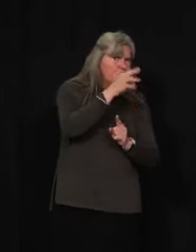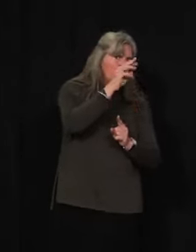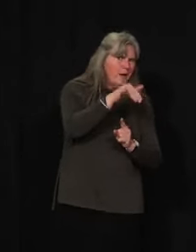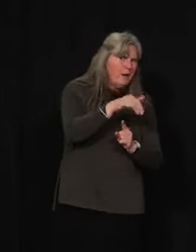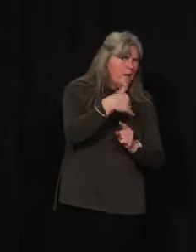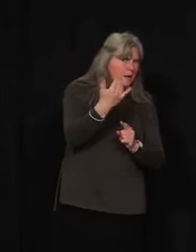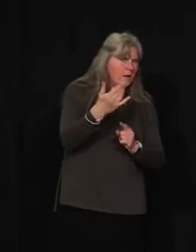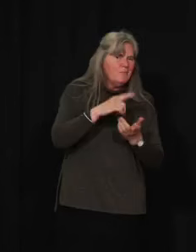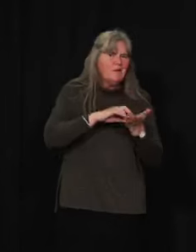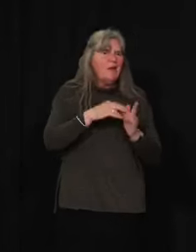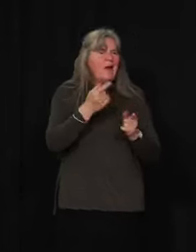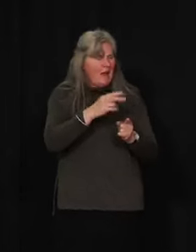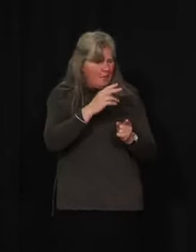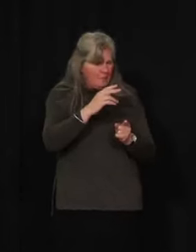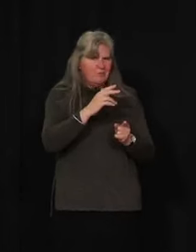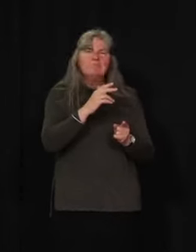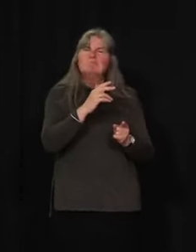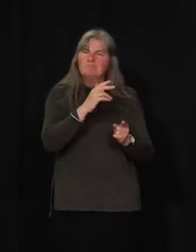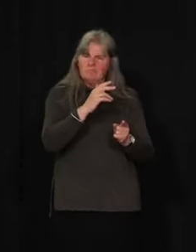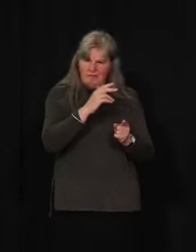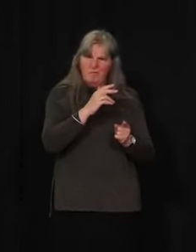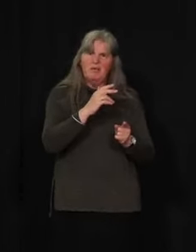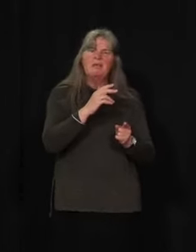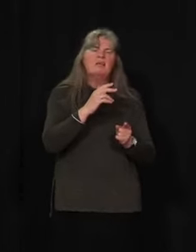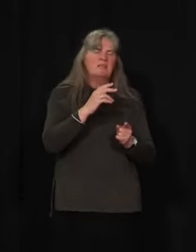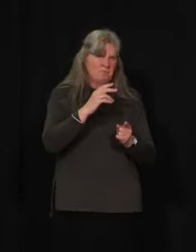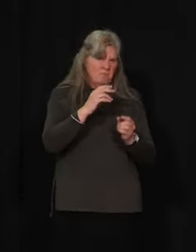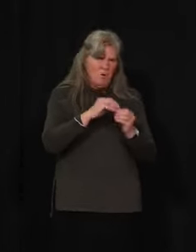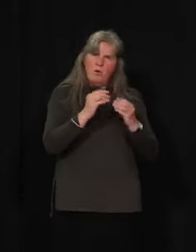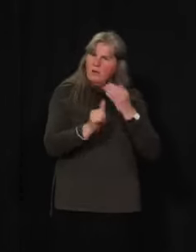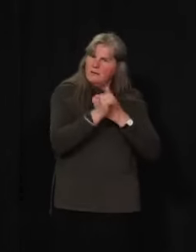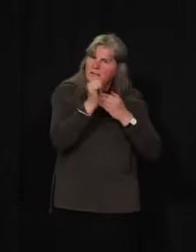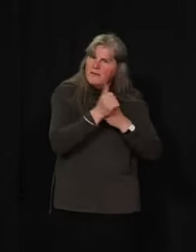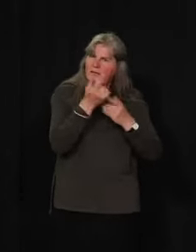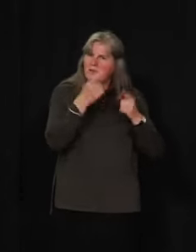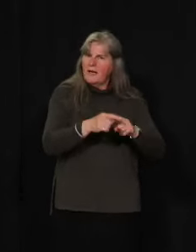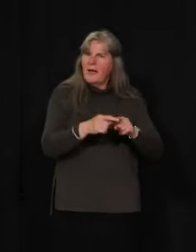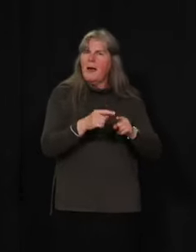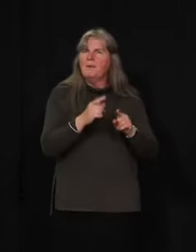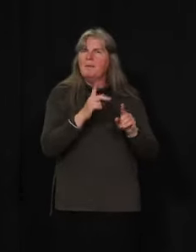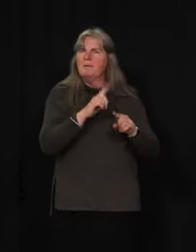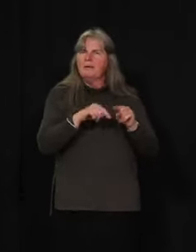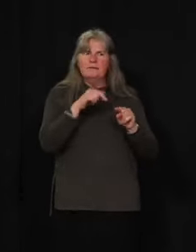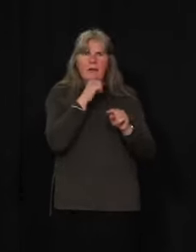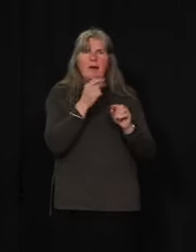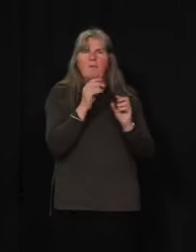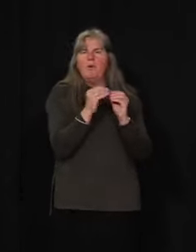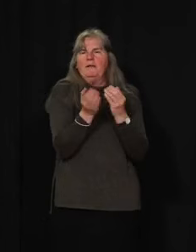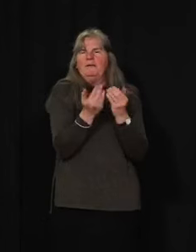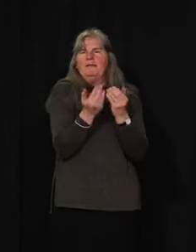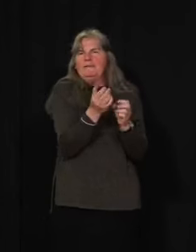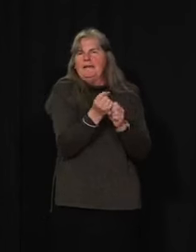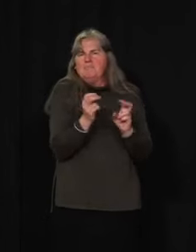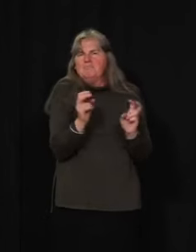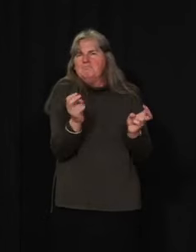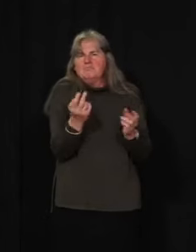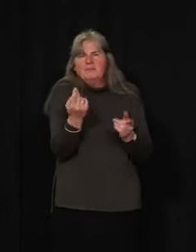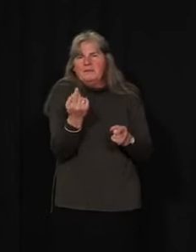in some abnormal patterns of drug use and dangerous or even more dangerous patterns of drug use in the territory.